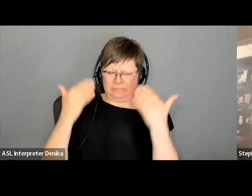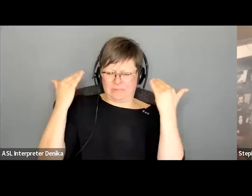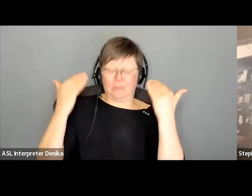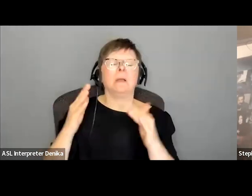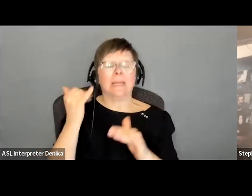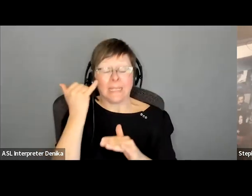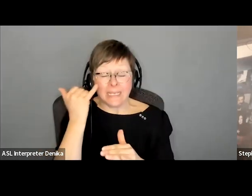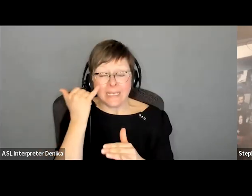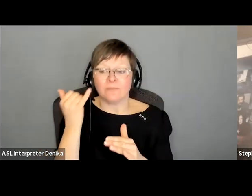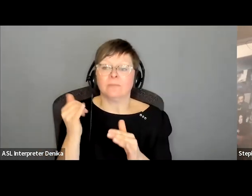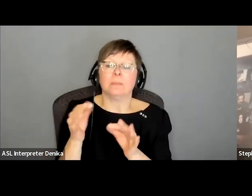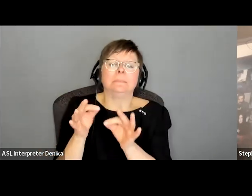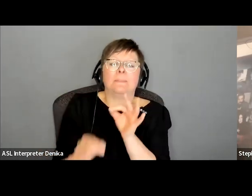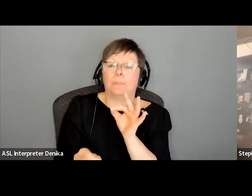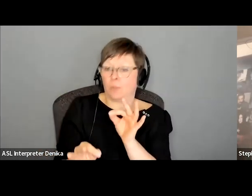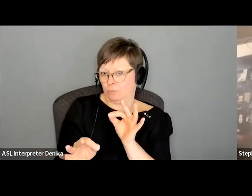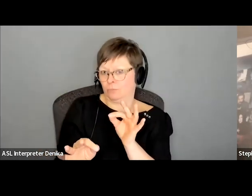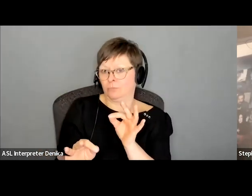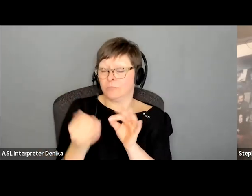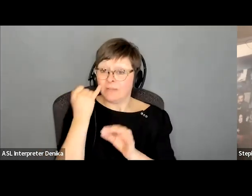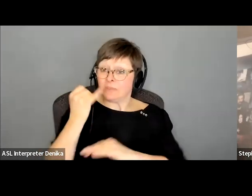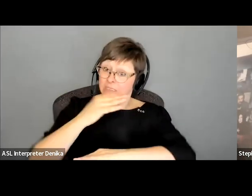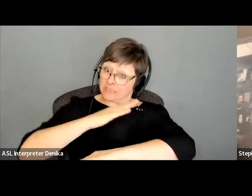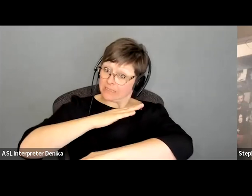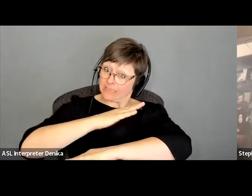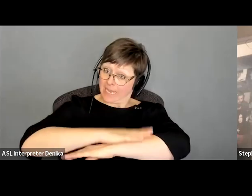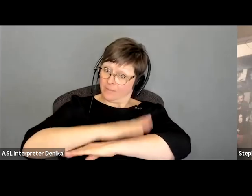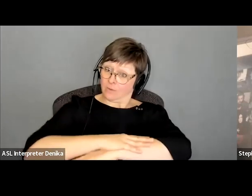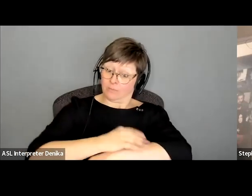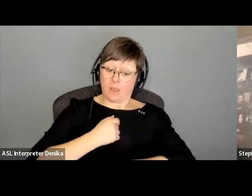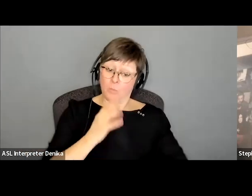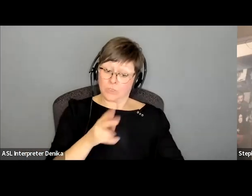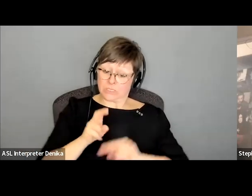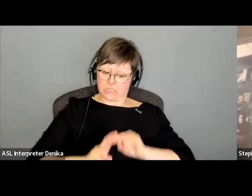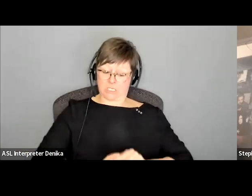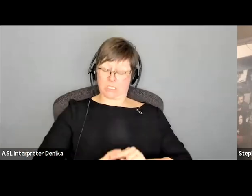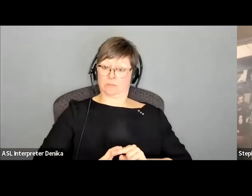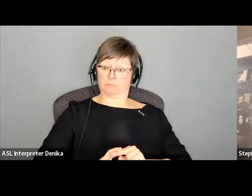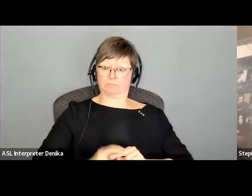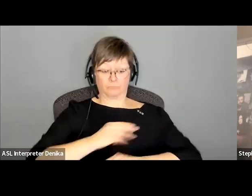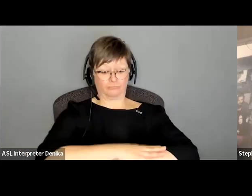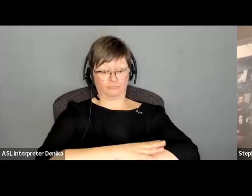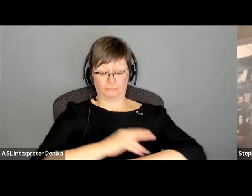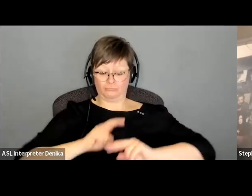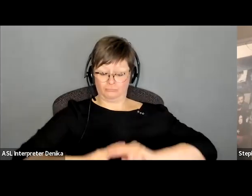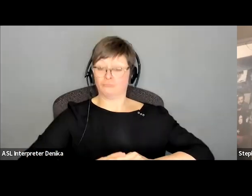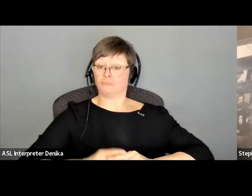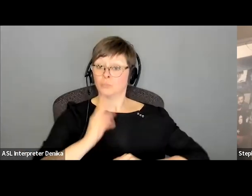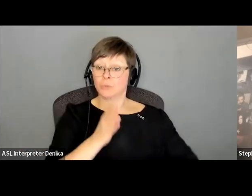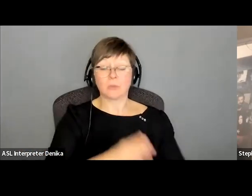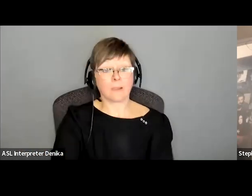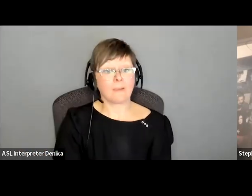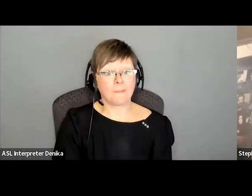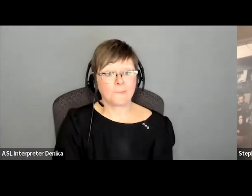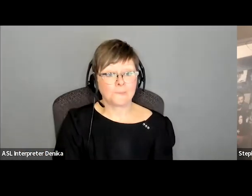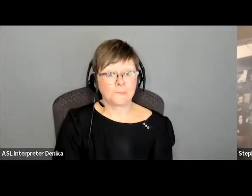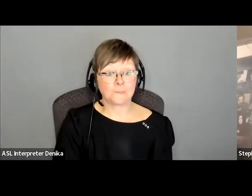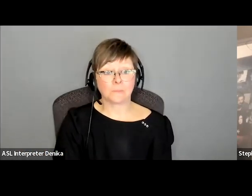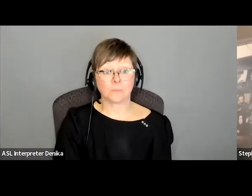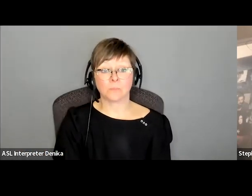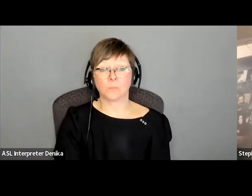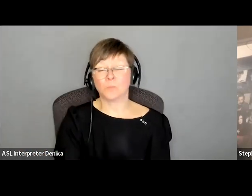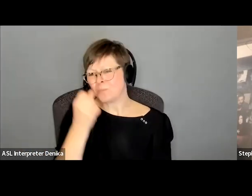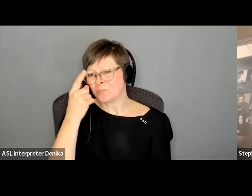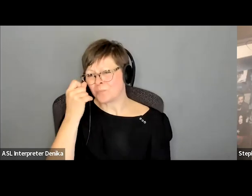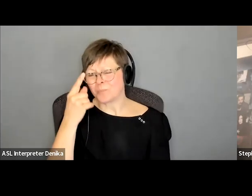is that a table i would sit if you feel like you want to i don't think we we don't and let's face it this is for you